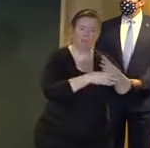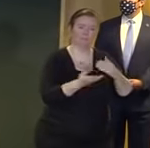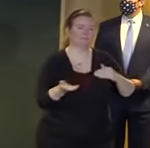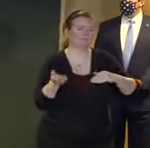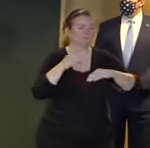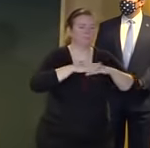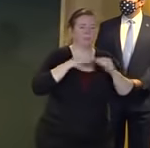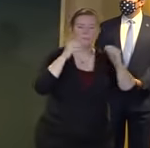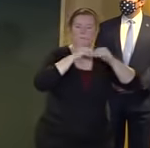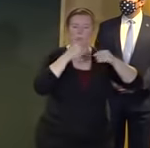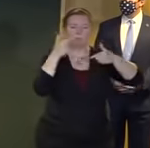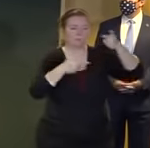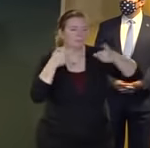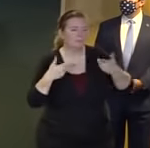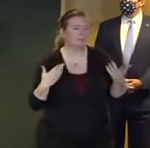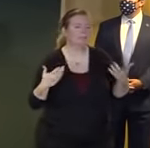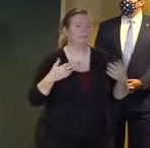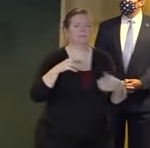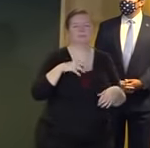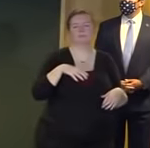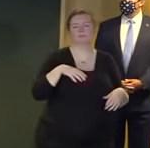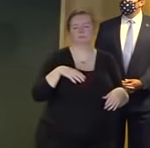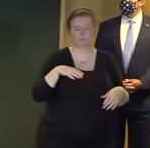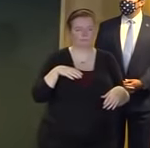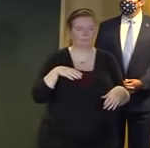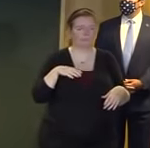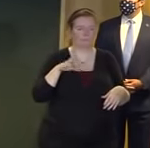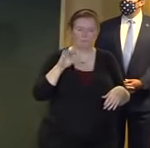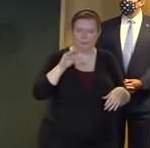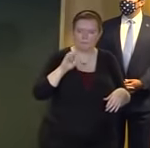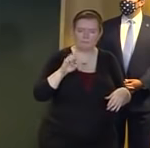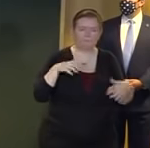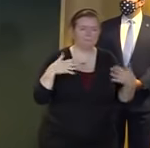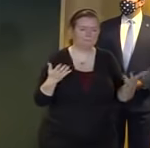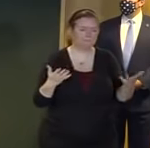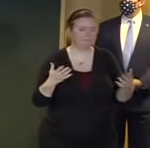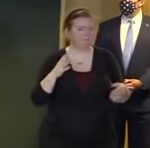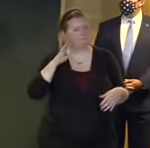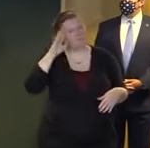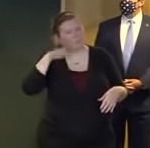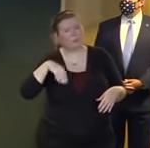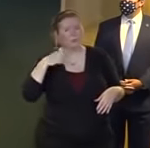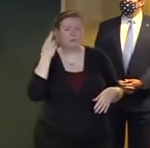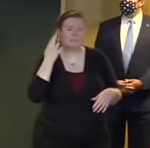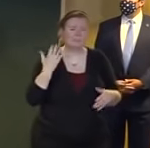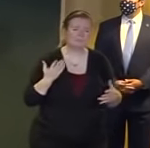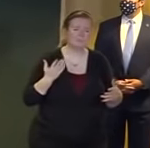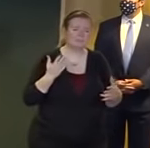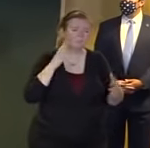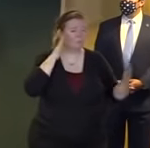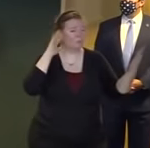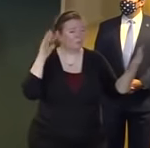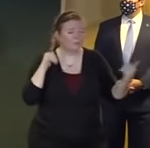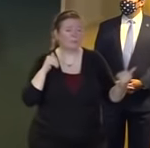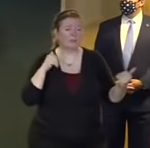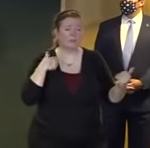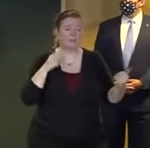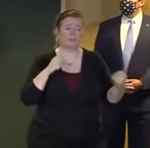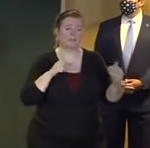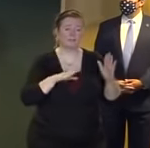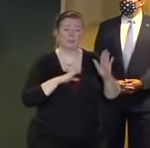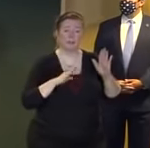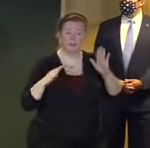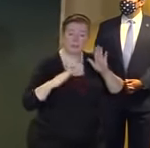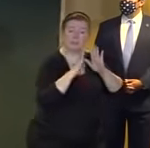uh which we all know generally what those are uh and it is our hope and aspiration that we get back and and